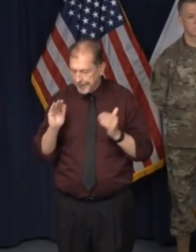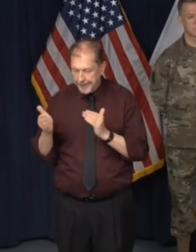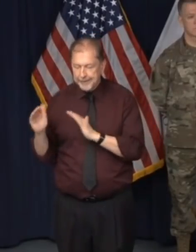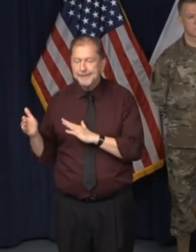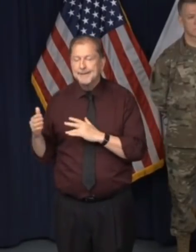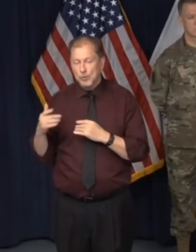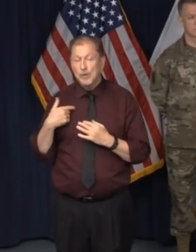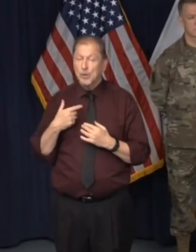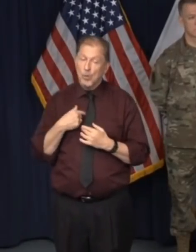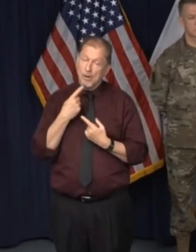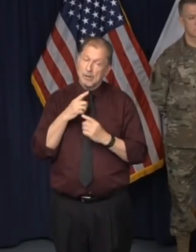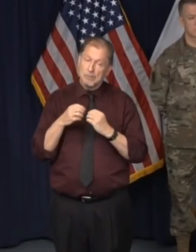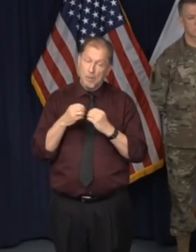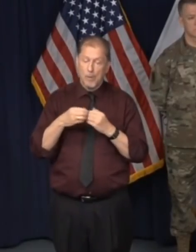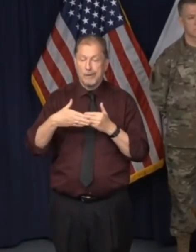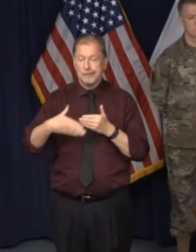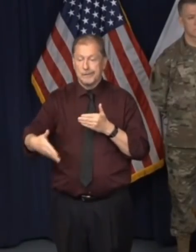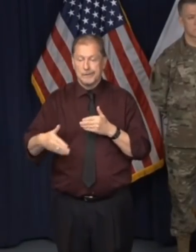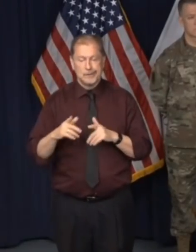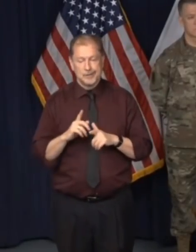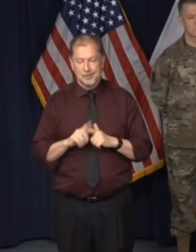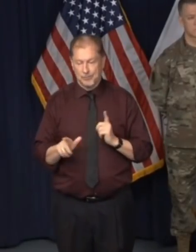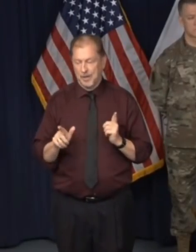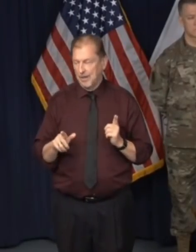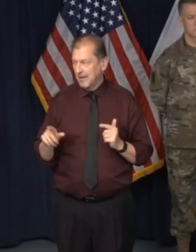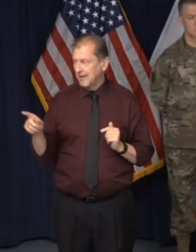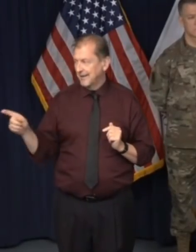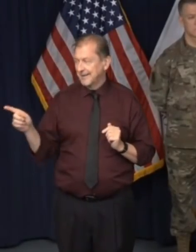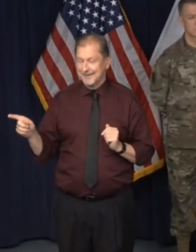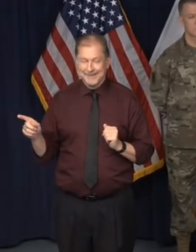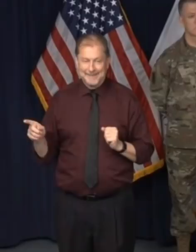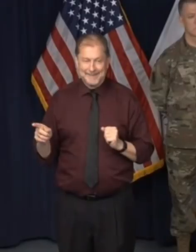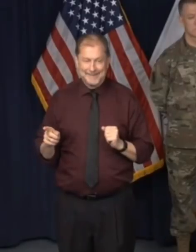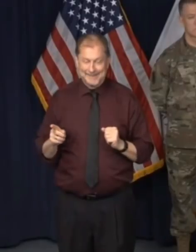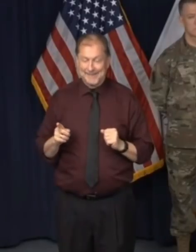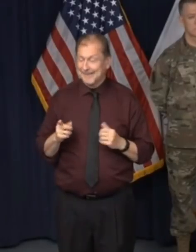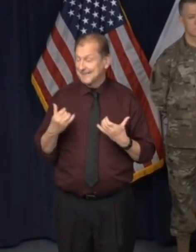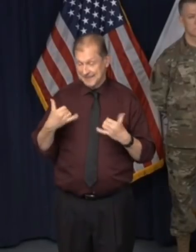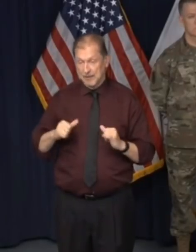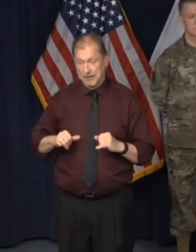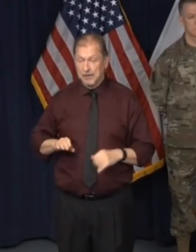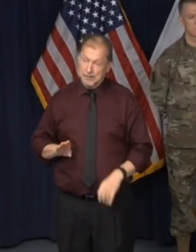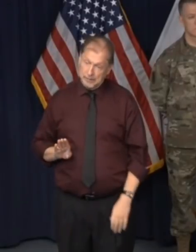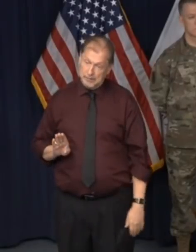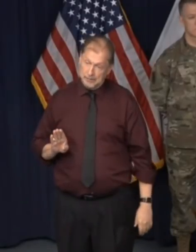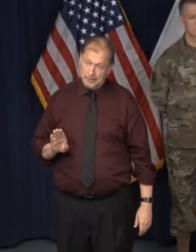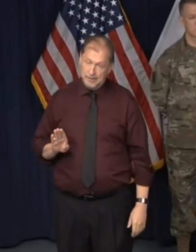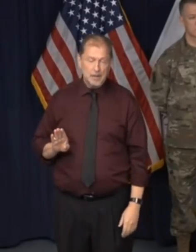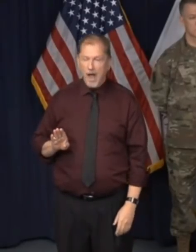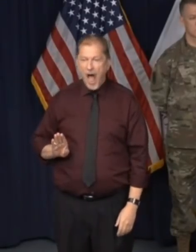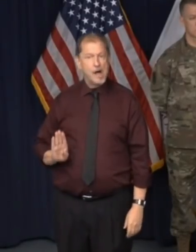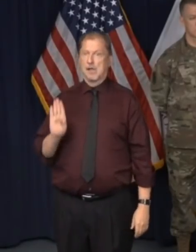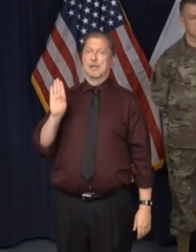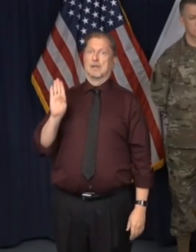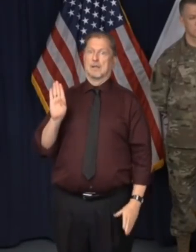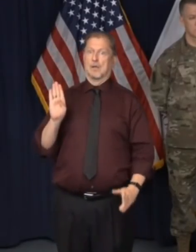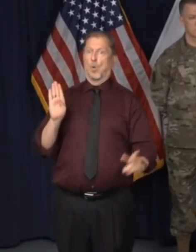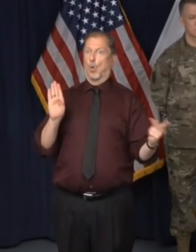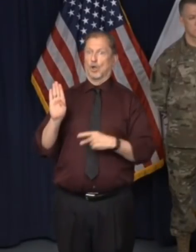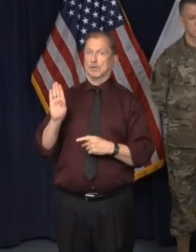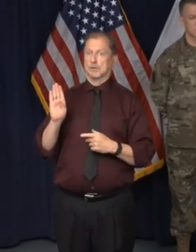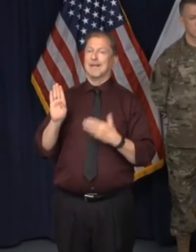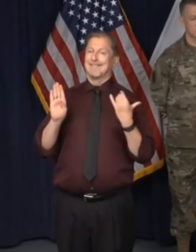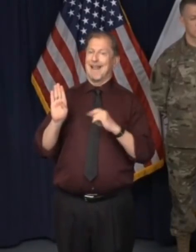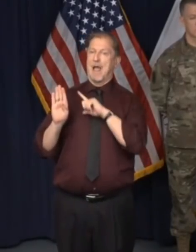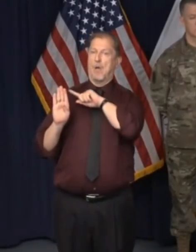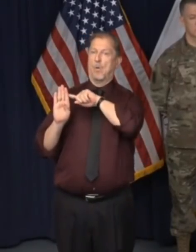you know, the answer is that it's, as you pointed out, it's climbing. It's climbing at a lower rate than it had been before. And that's